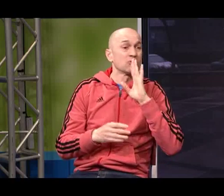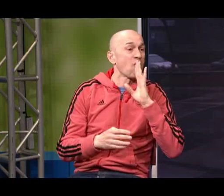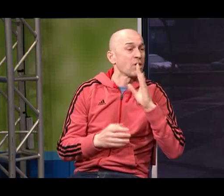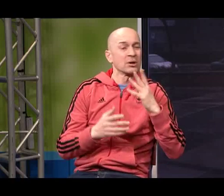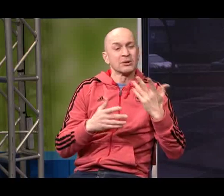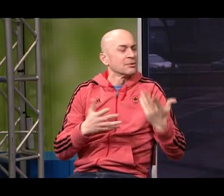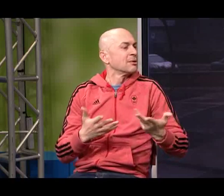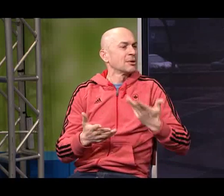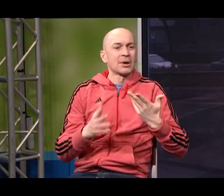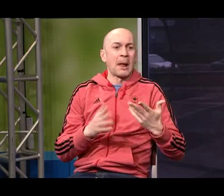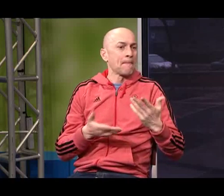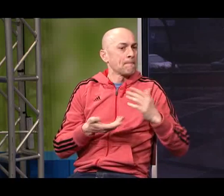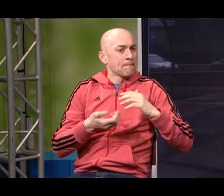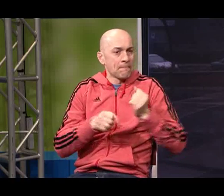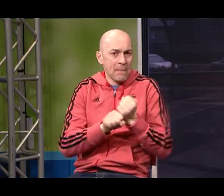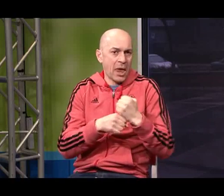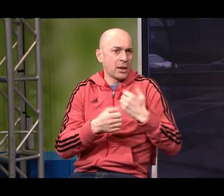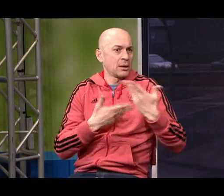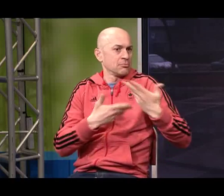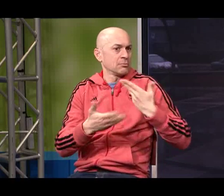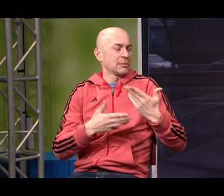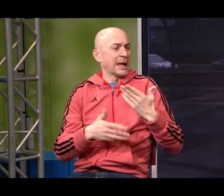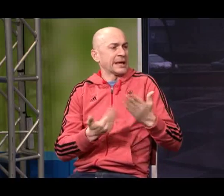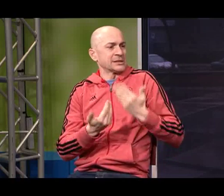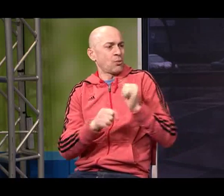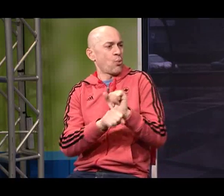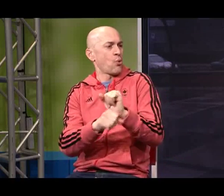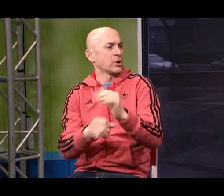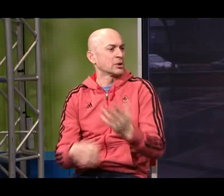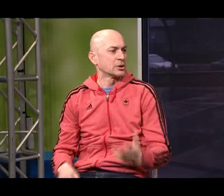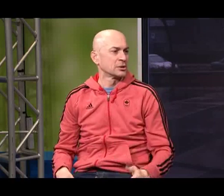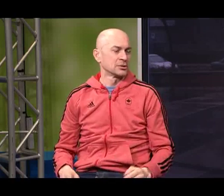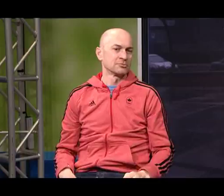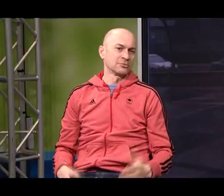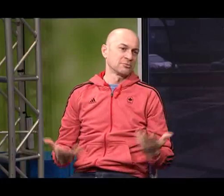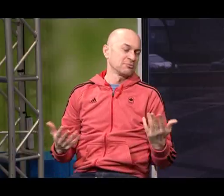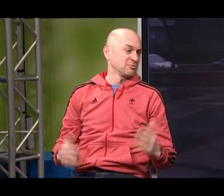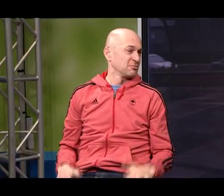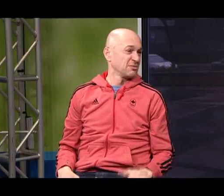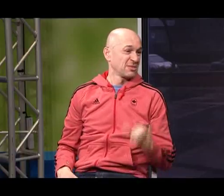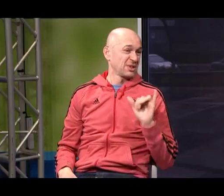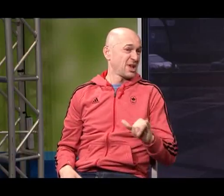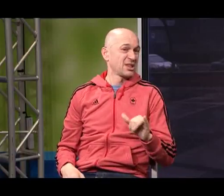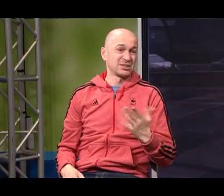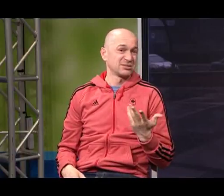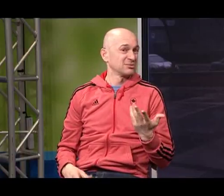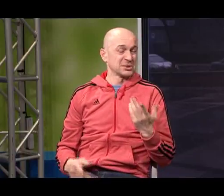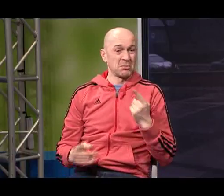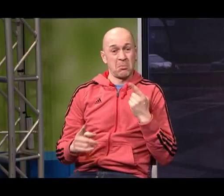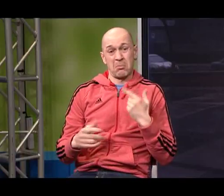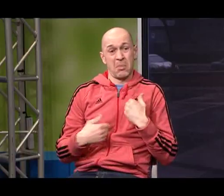communicating either in print or using my voice just makes the job so much easier when you have that attitude